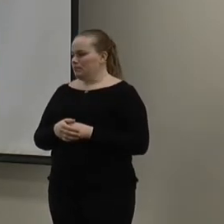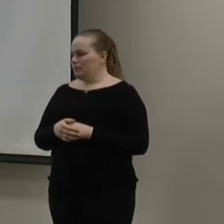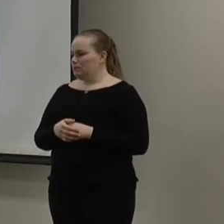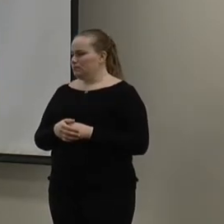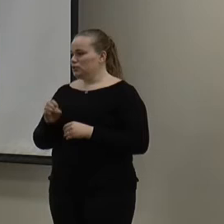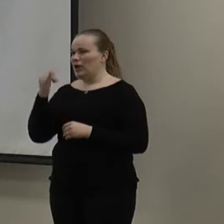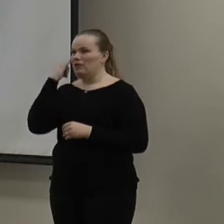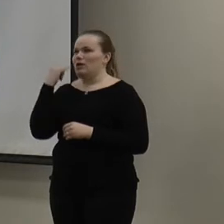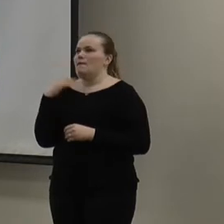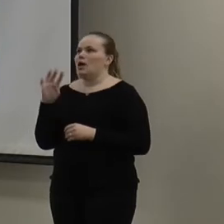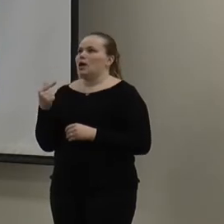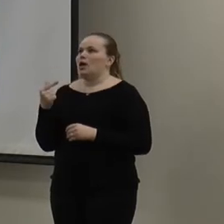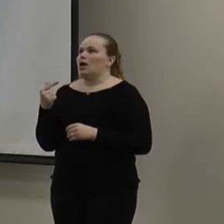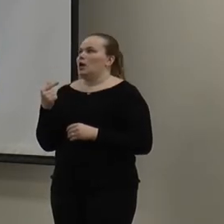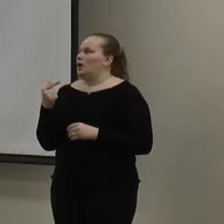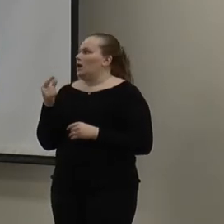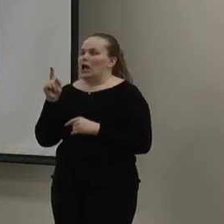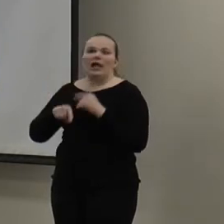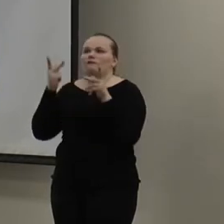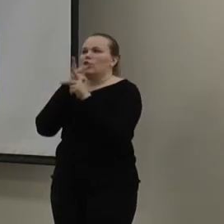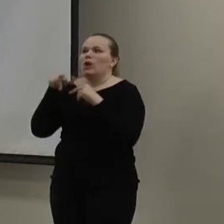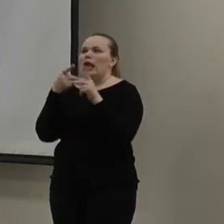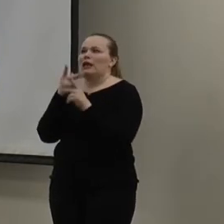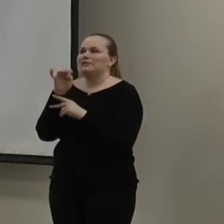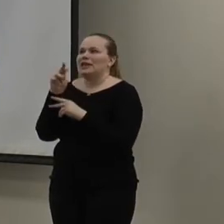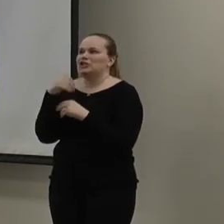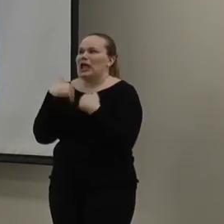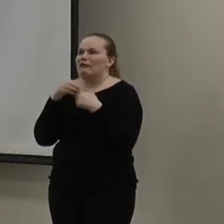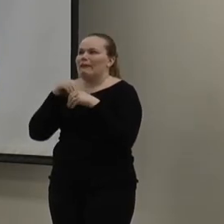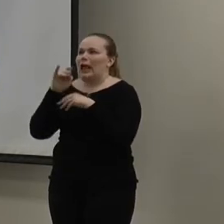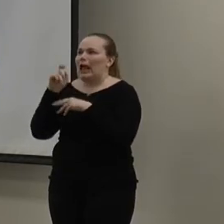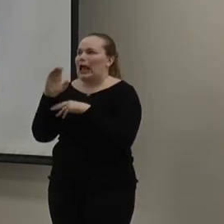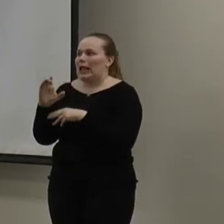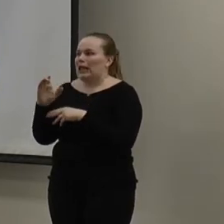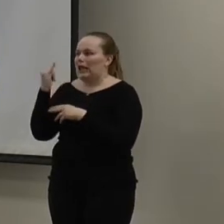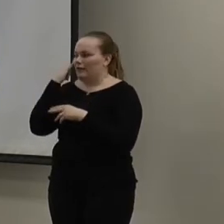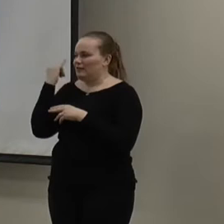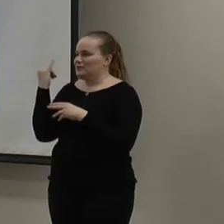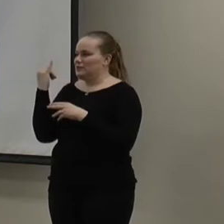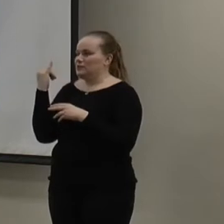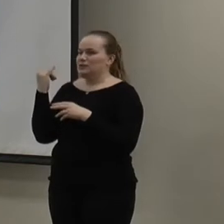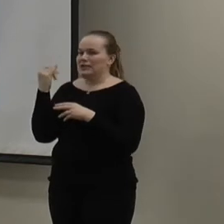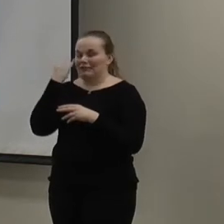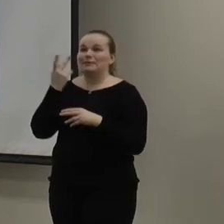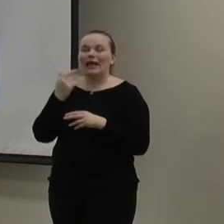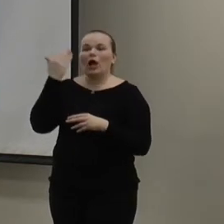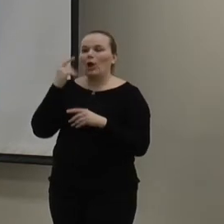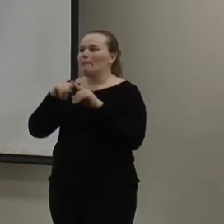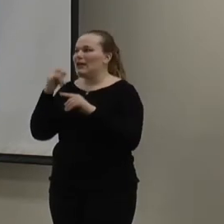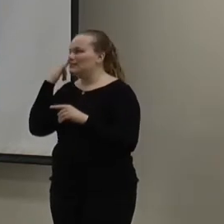So, if you're like, oh my goodness, I'm not going to be able to figure out what kind of insulation I have in my attic, unless it's this, you know, cool pink panther.